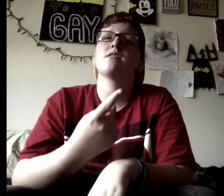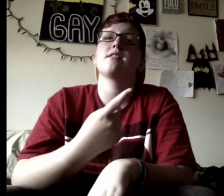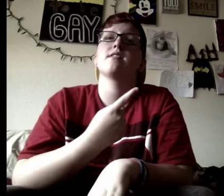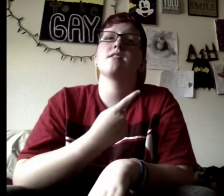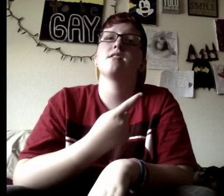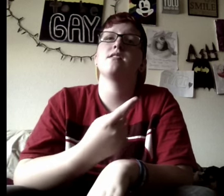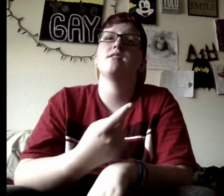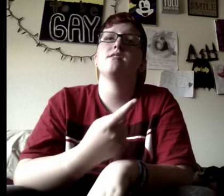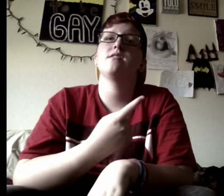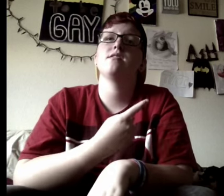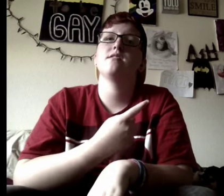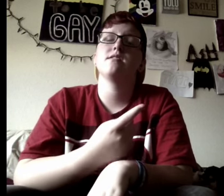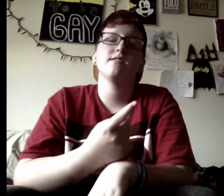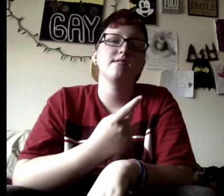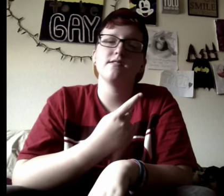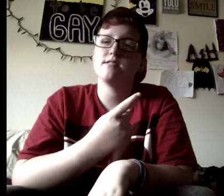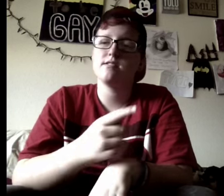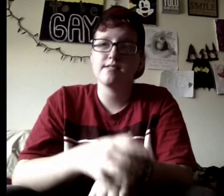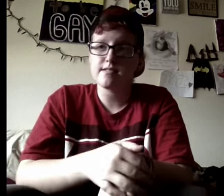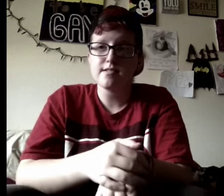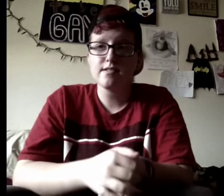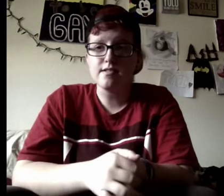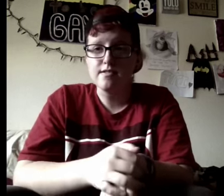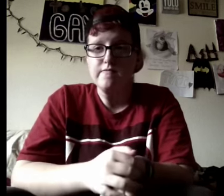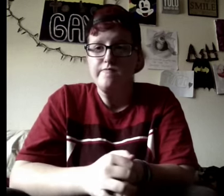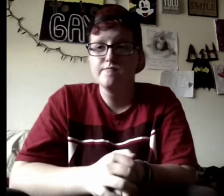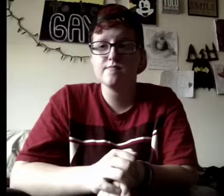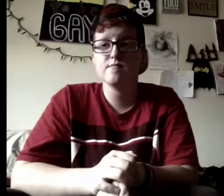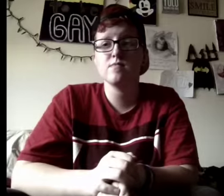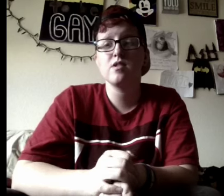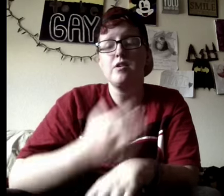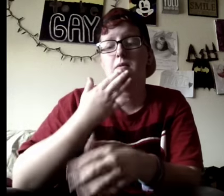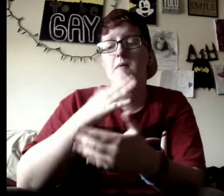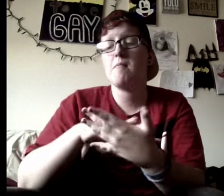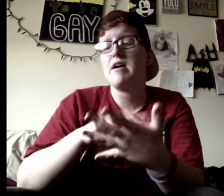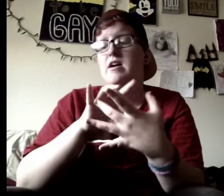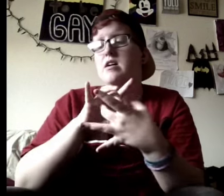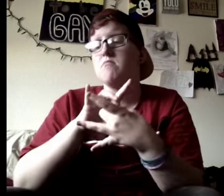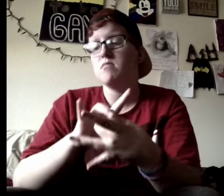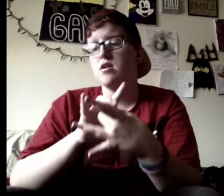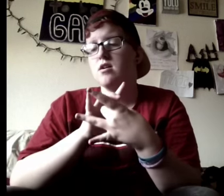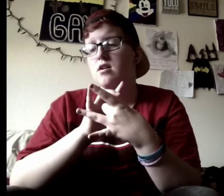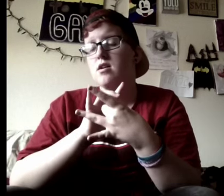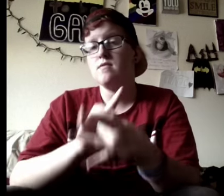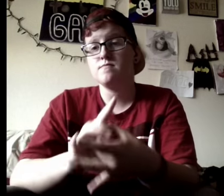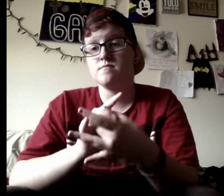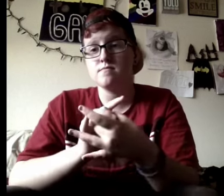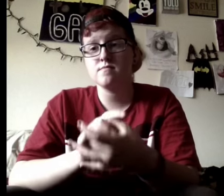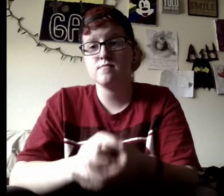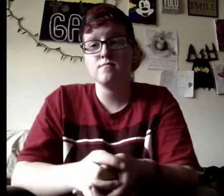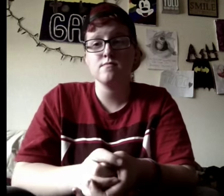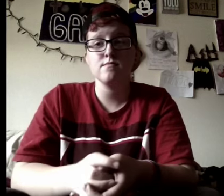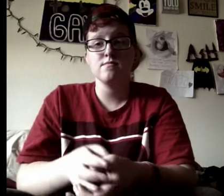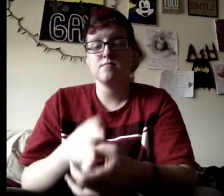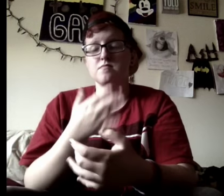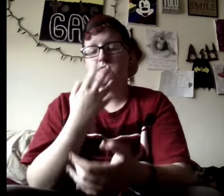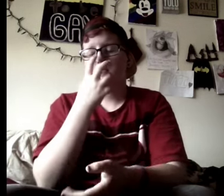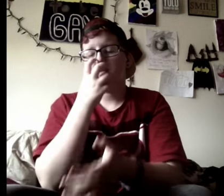in time, cause baby, now we got bad blood, you know we used to be mad